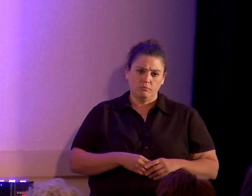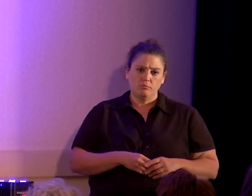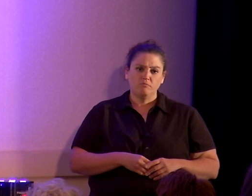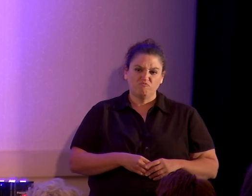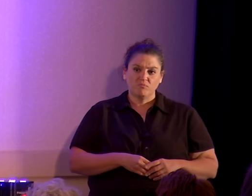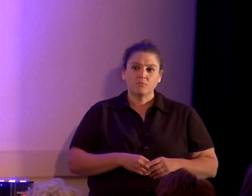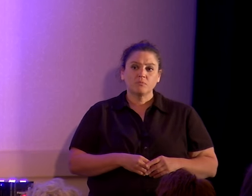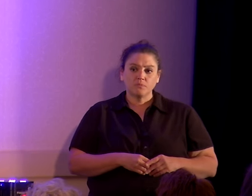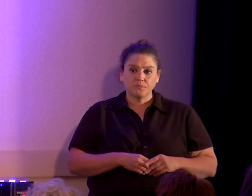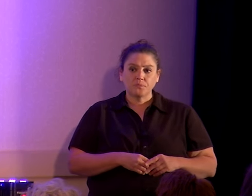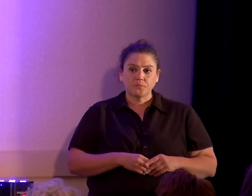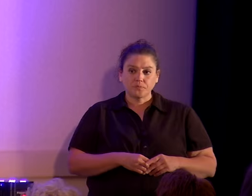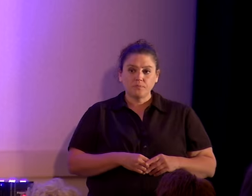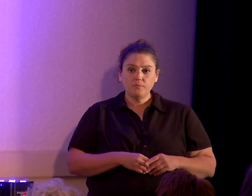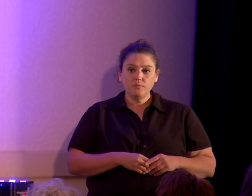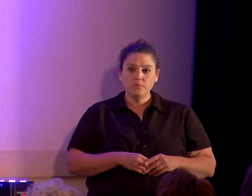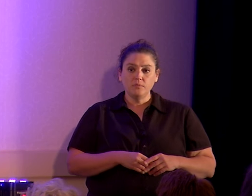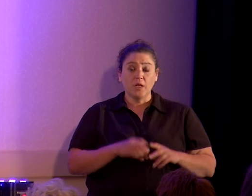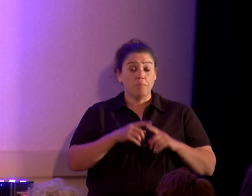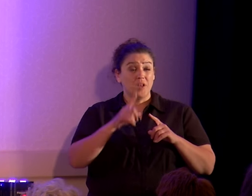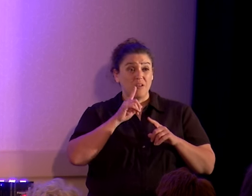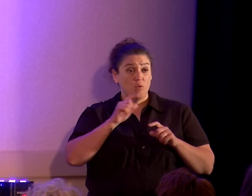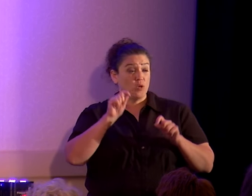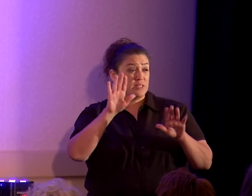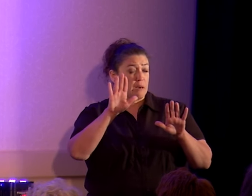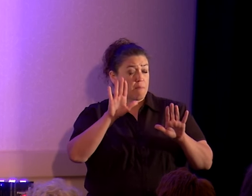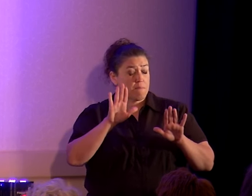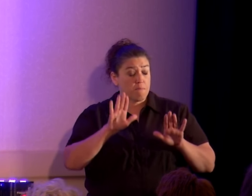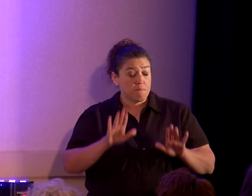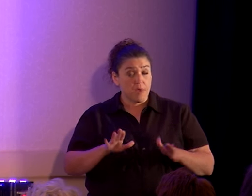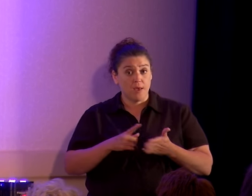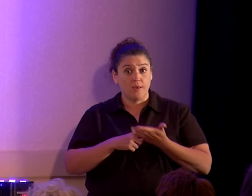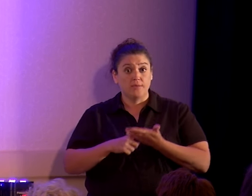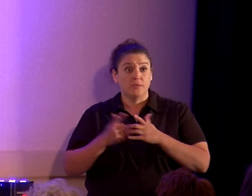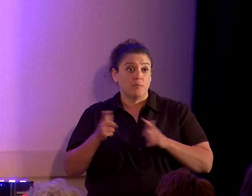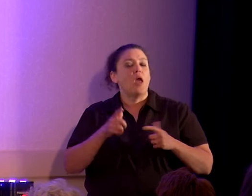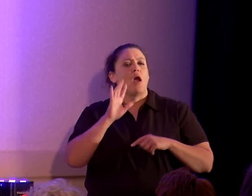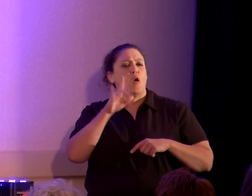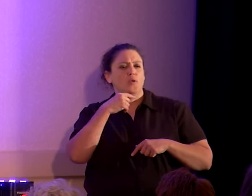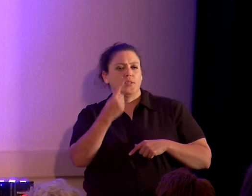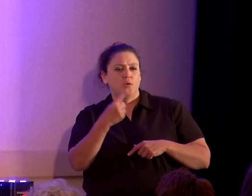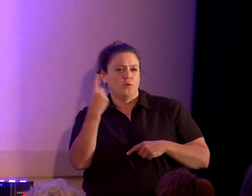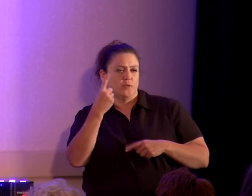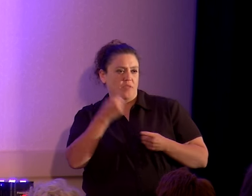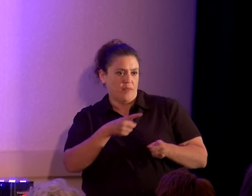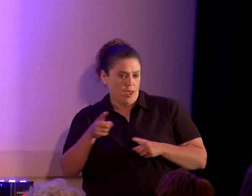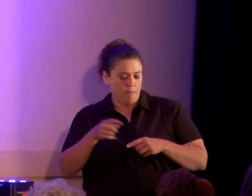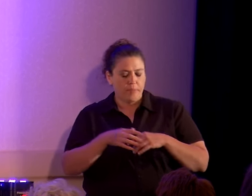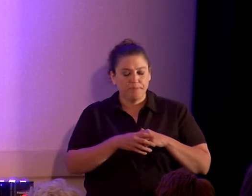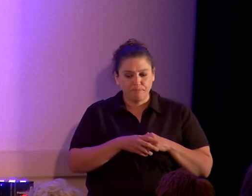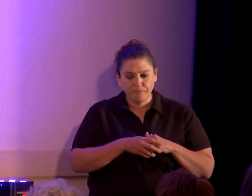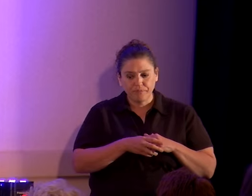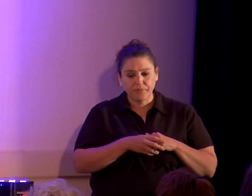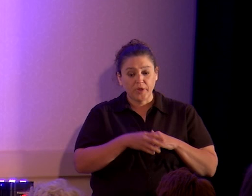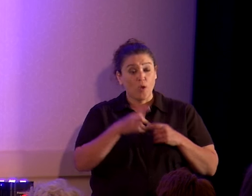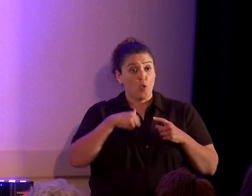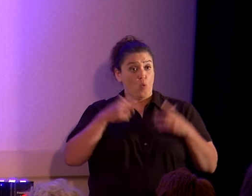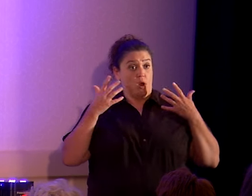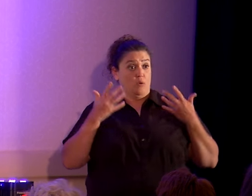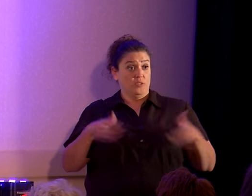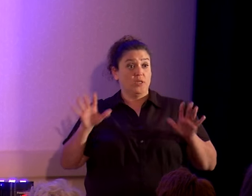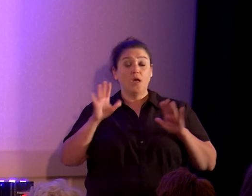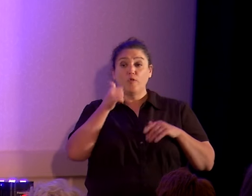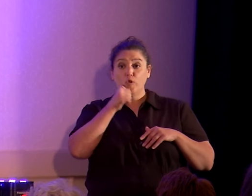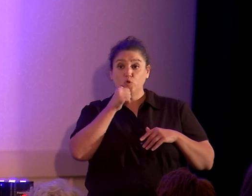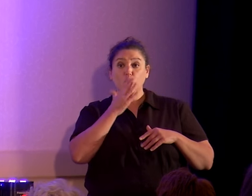But we had an amazing debate. And I'll tell you something that happened at the end of that. When I was done, this 13-year-old